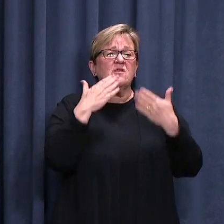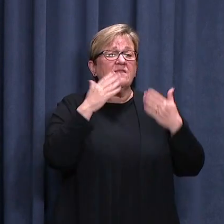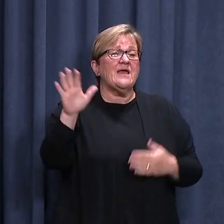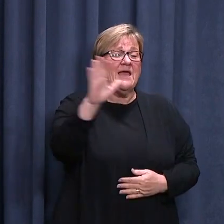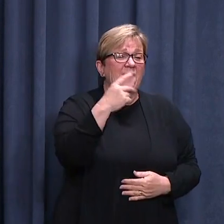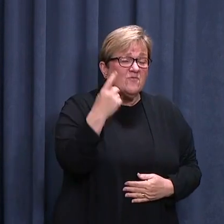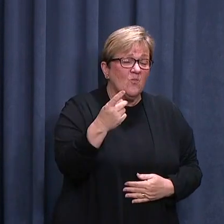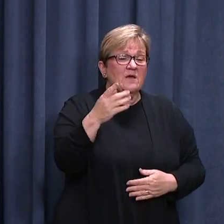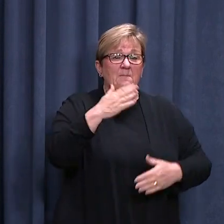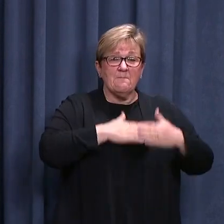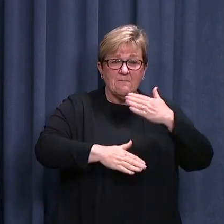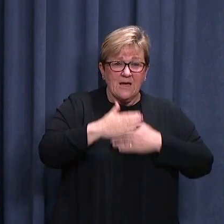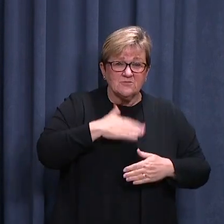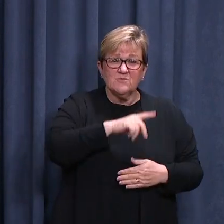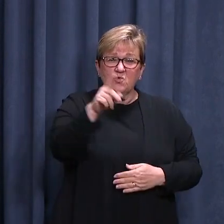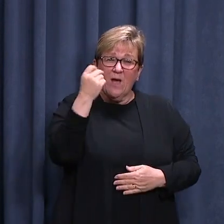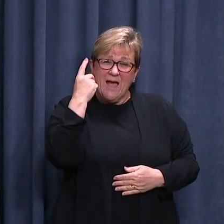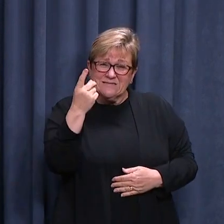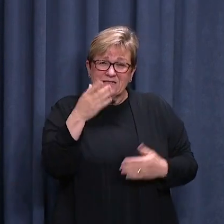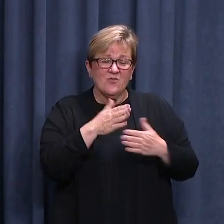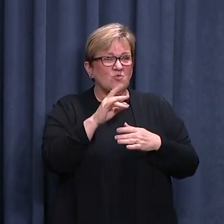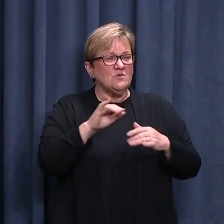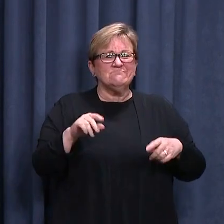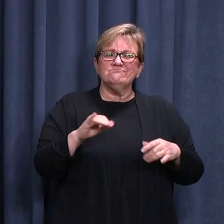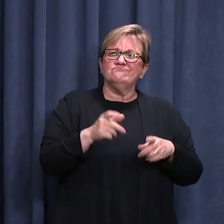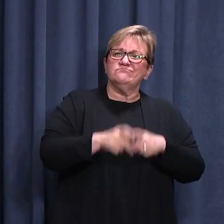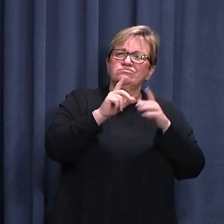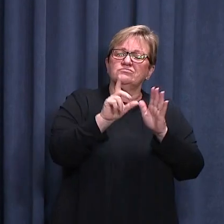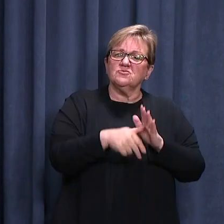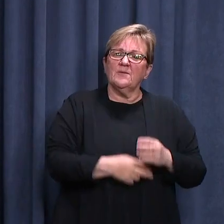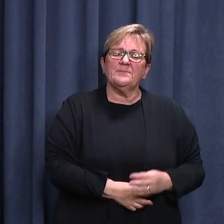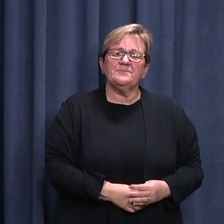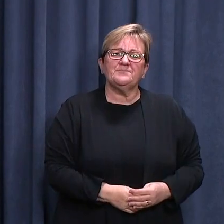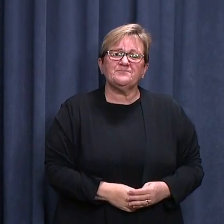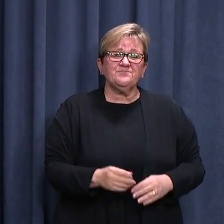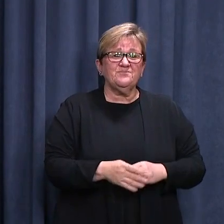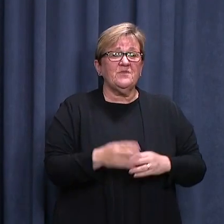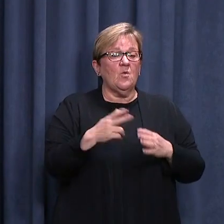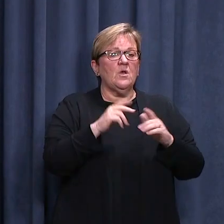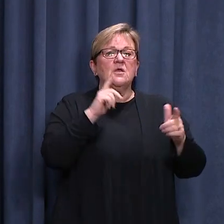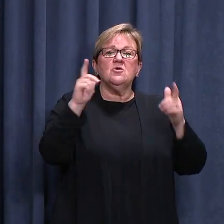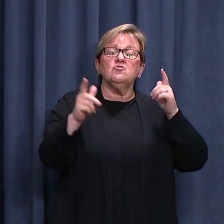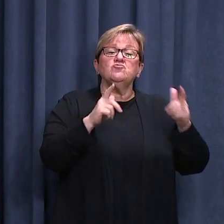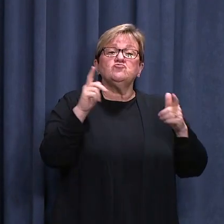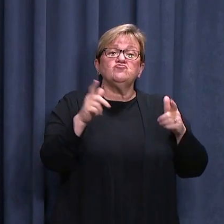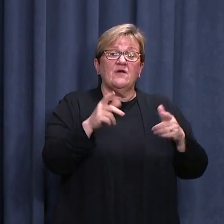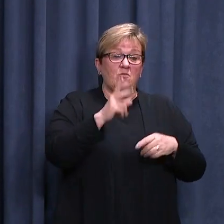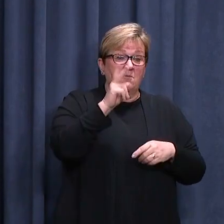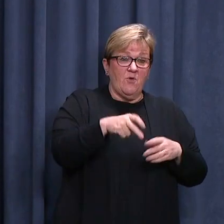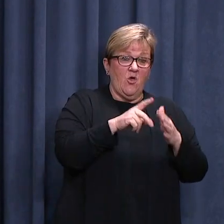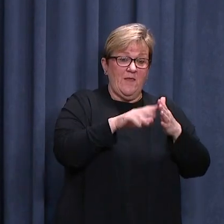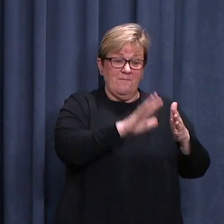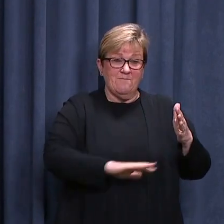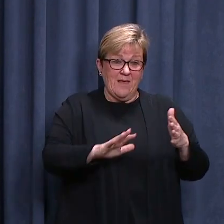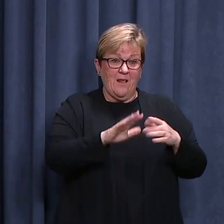everyone for their patience and understanding during these challenging times, especially with travel restrictions between Perth and Peel